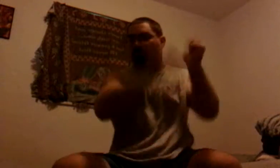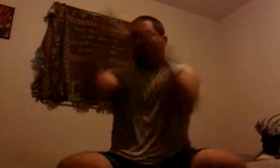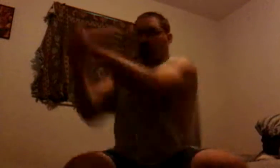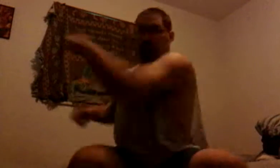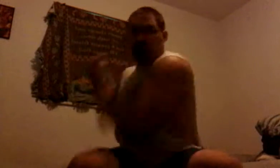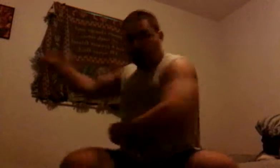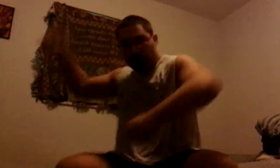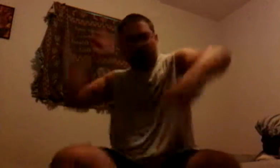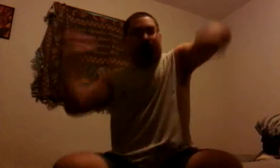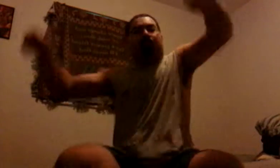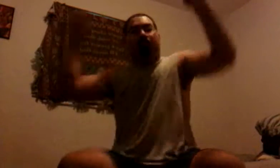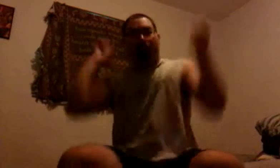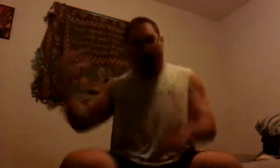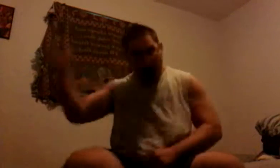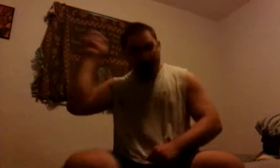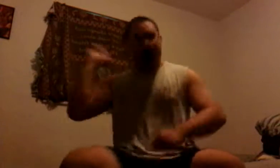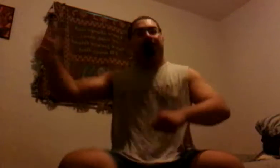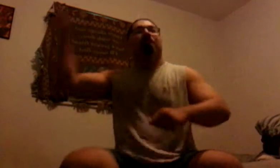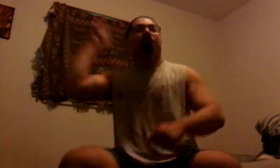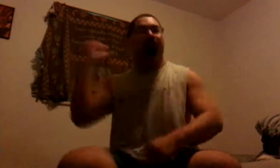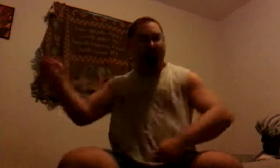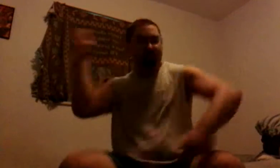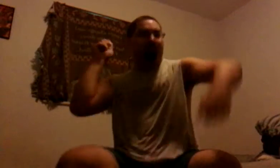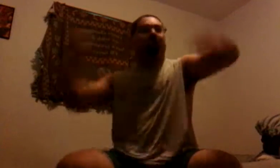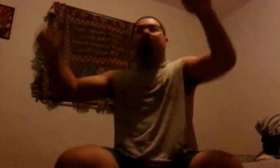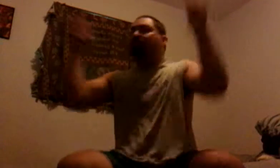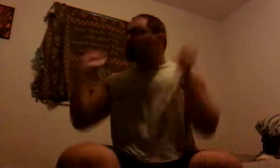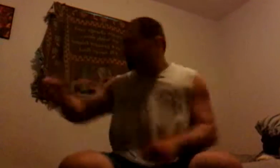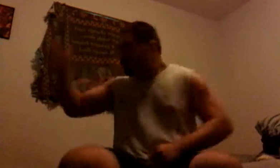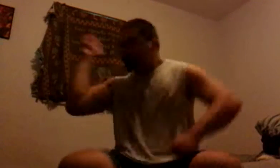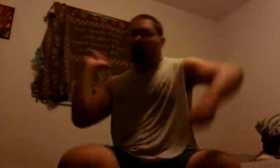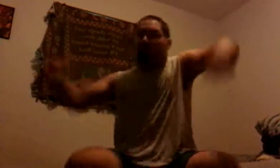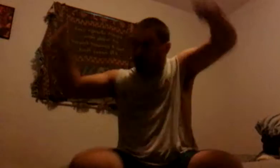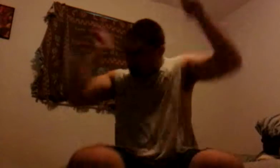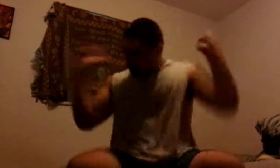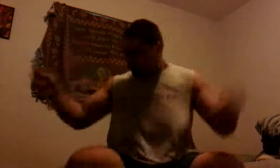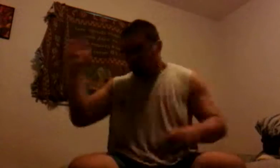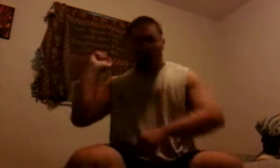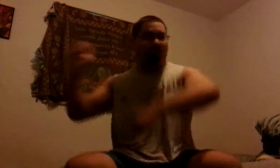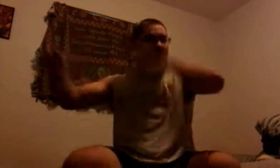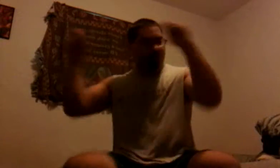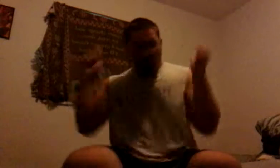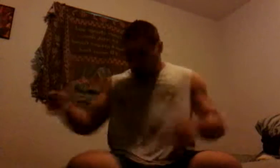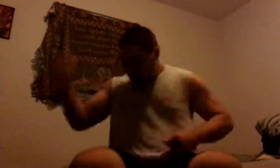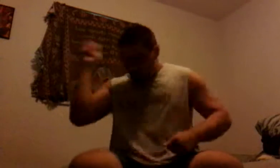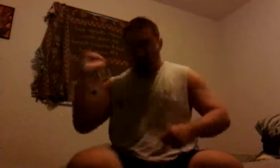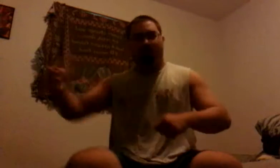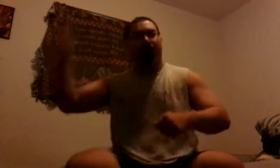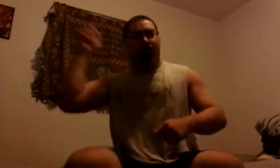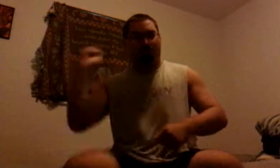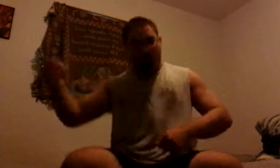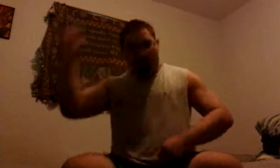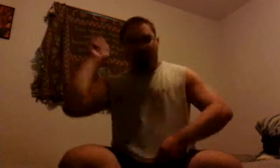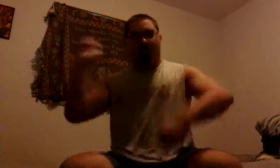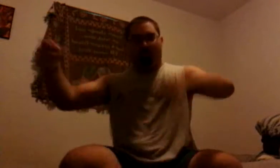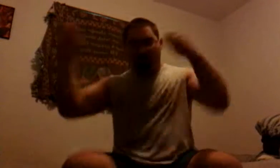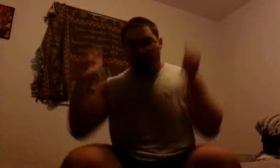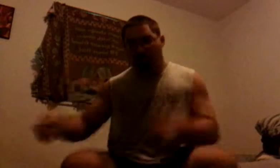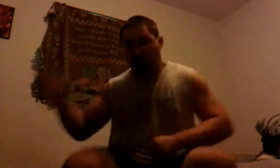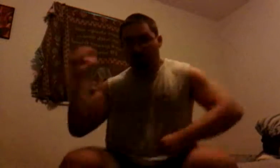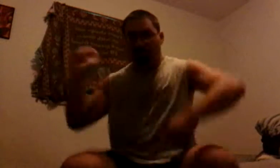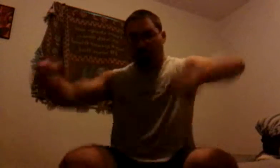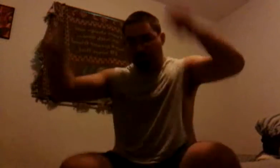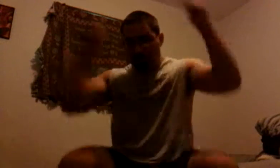come home. The tears don't fall and crash around me.